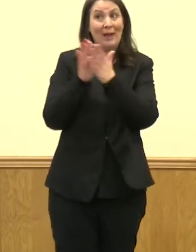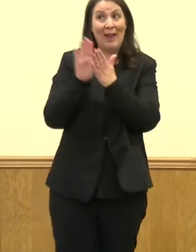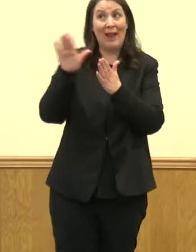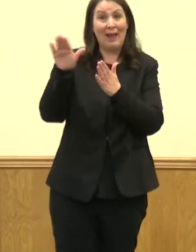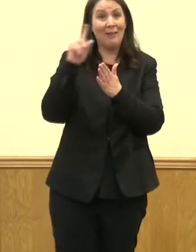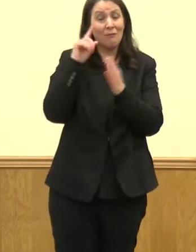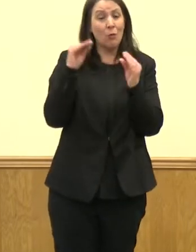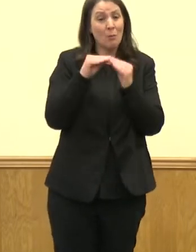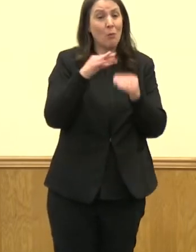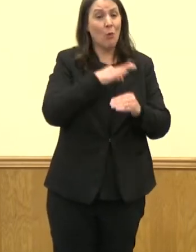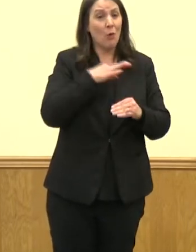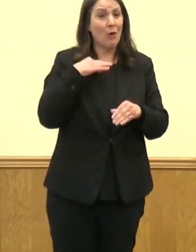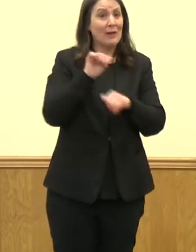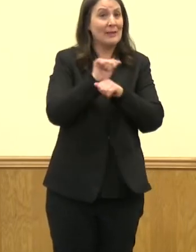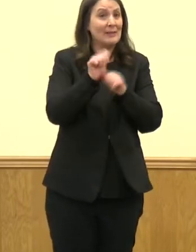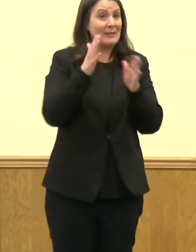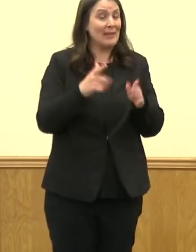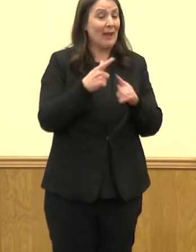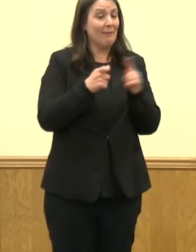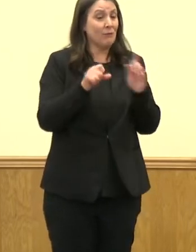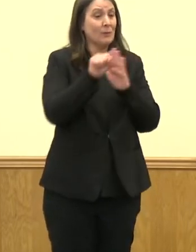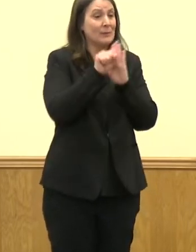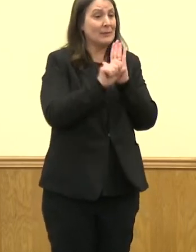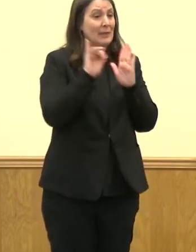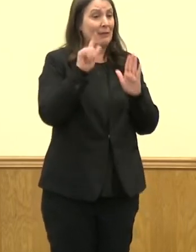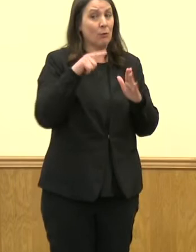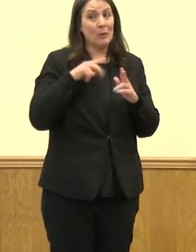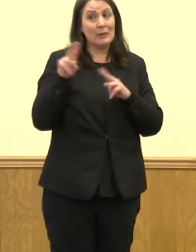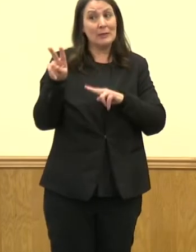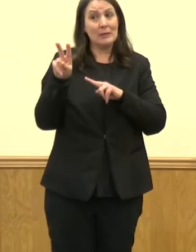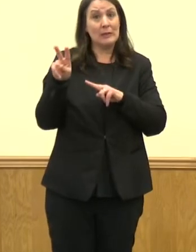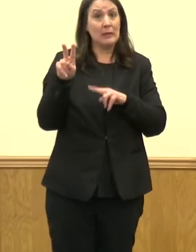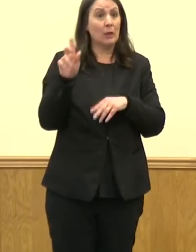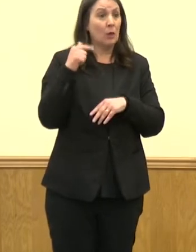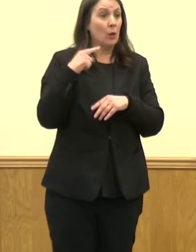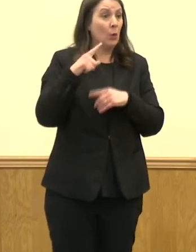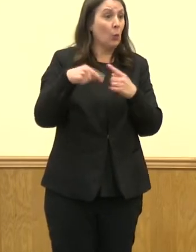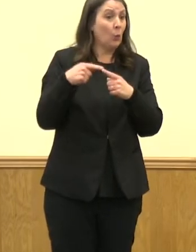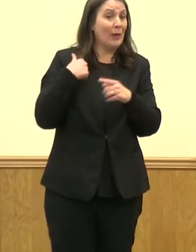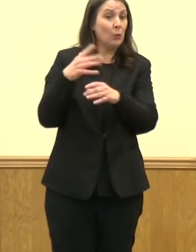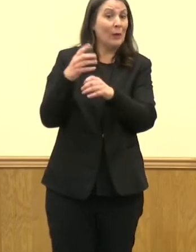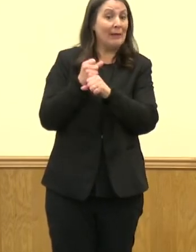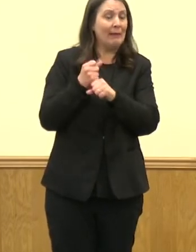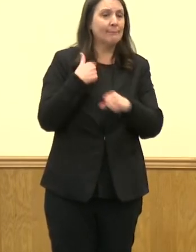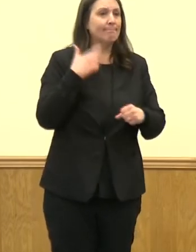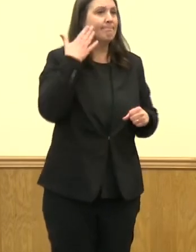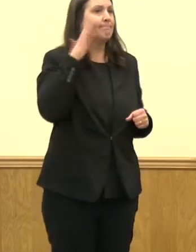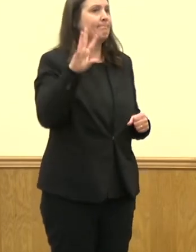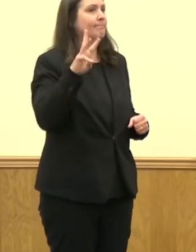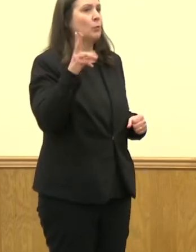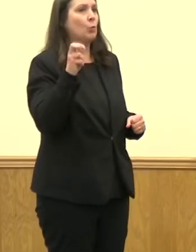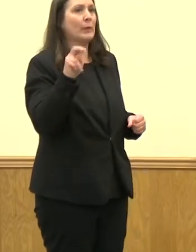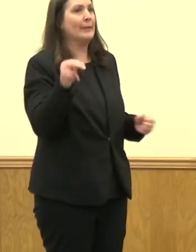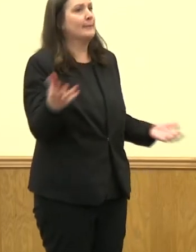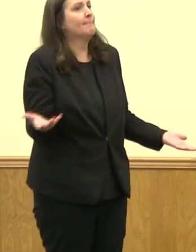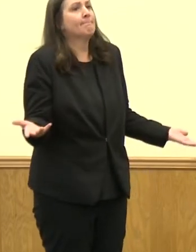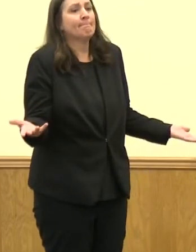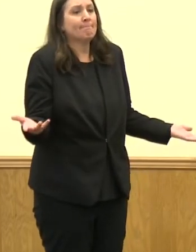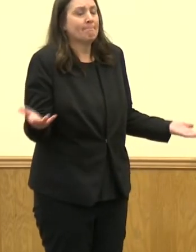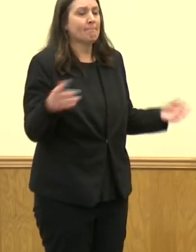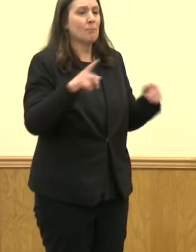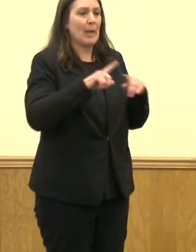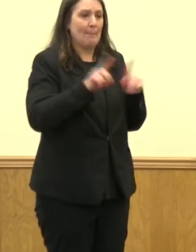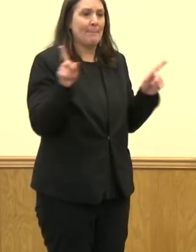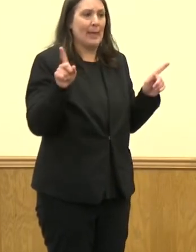staffing resources from the state of Illinois. We don't have the date that those resources will arrive, but